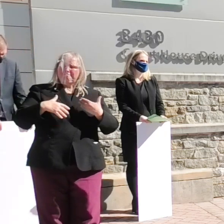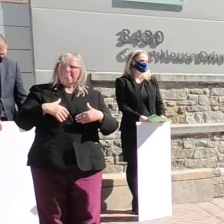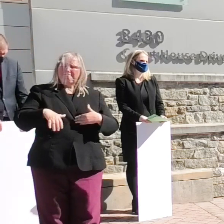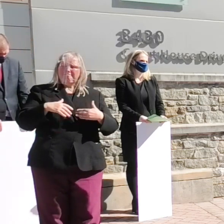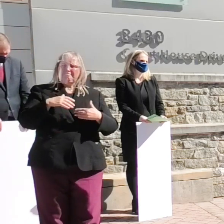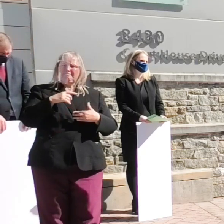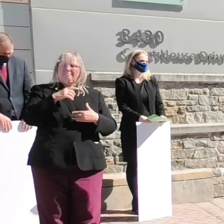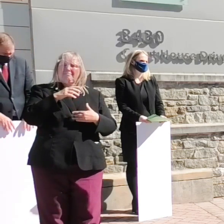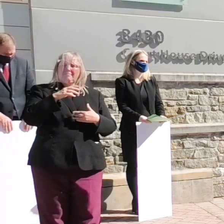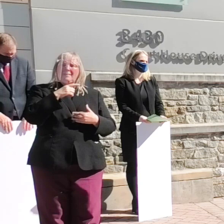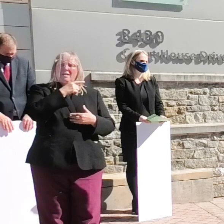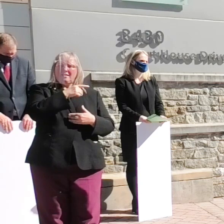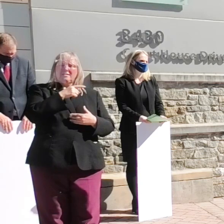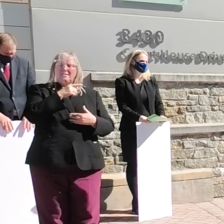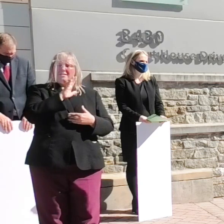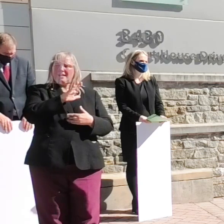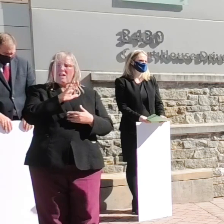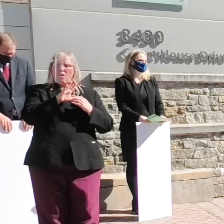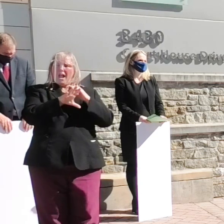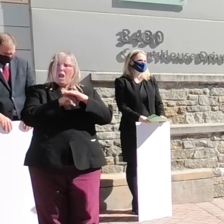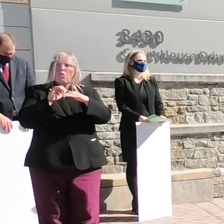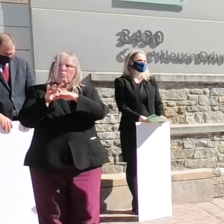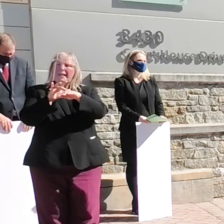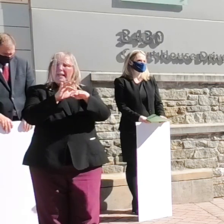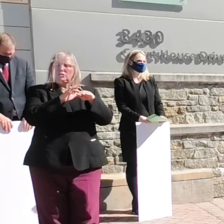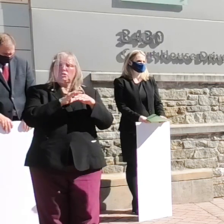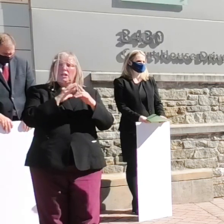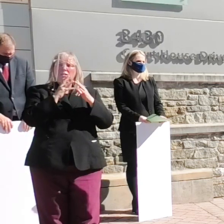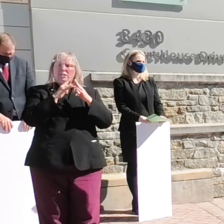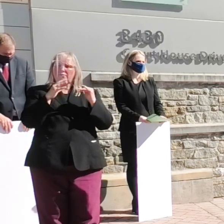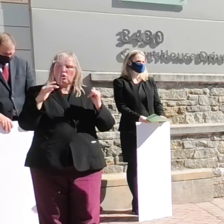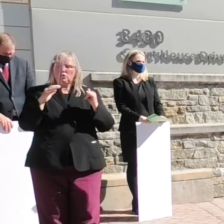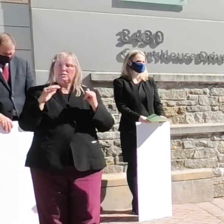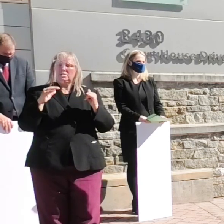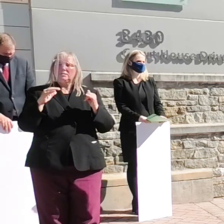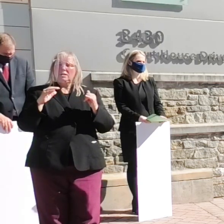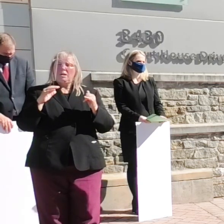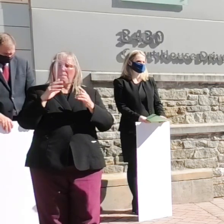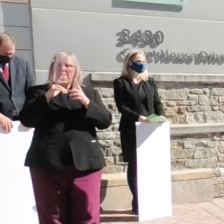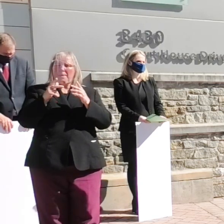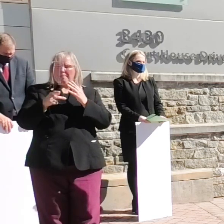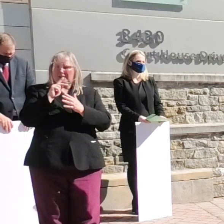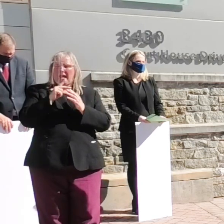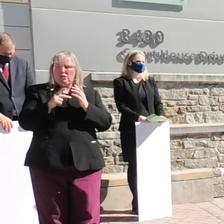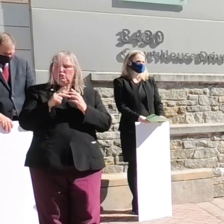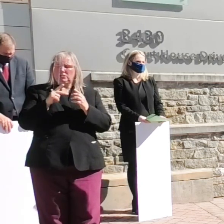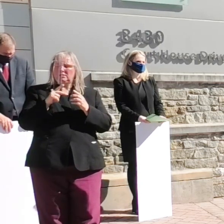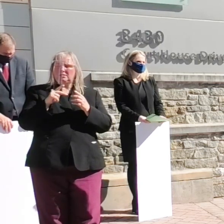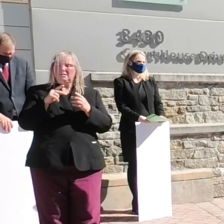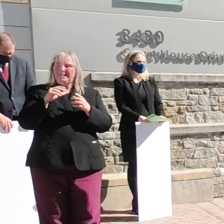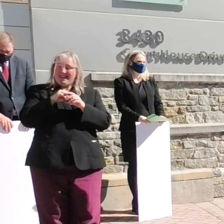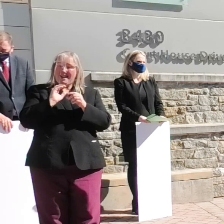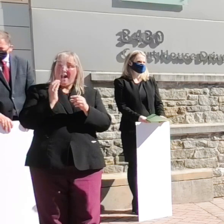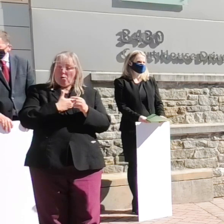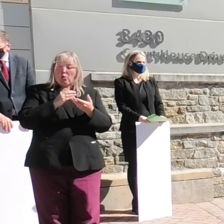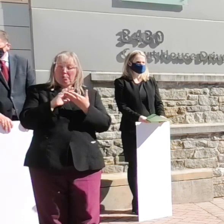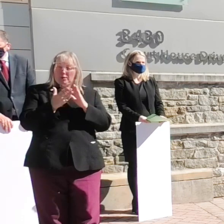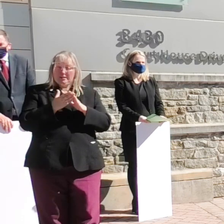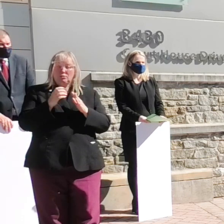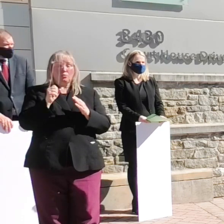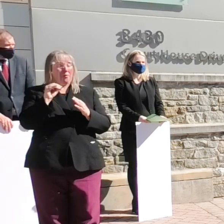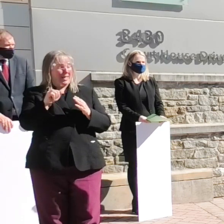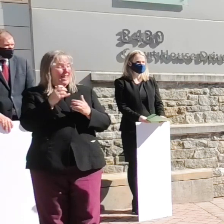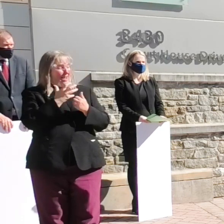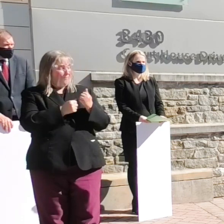outreach diverse hidden population like us in our community so that every